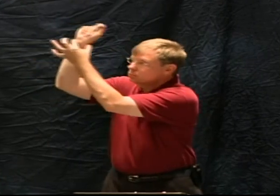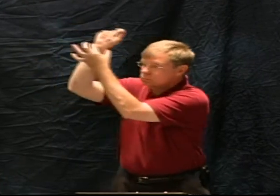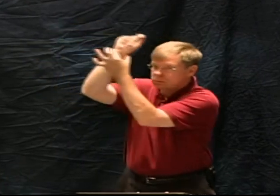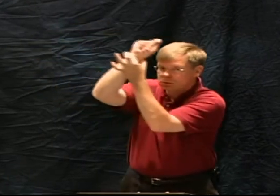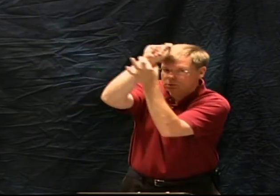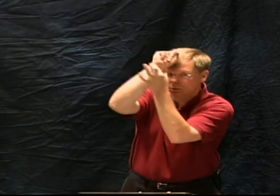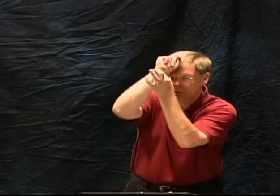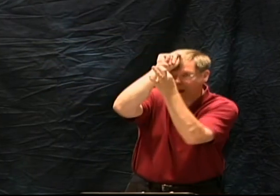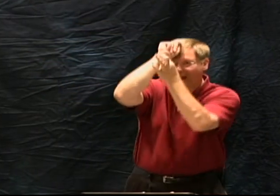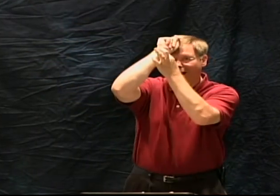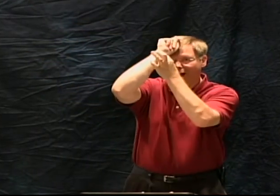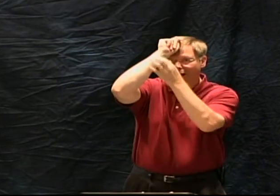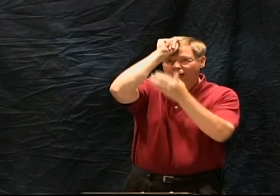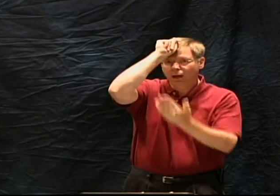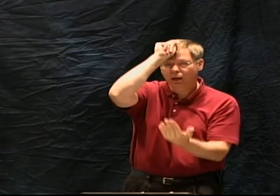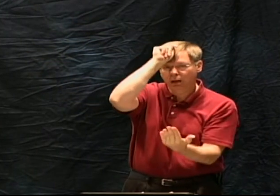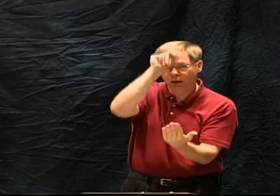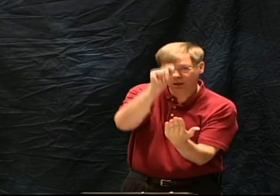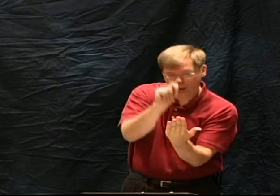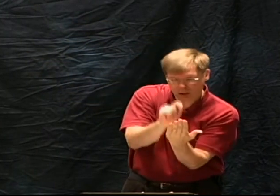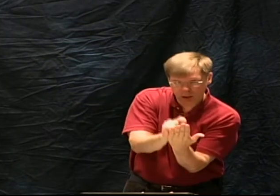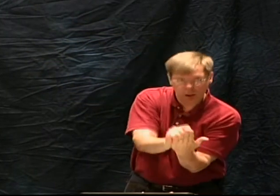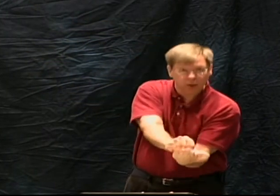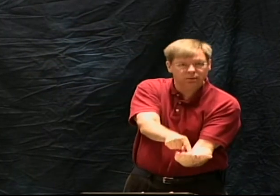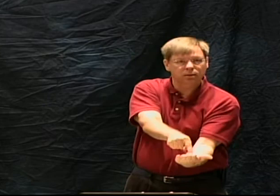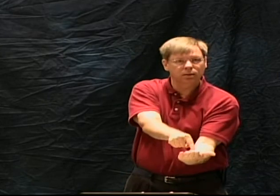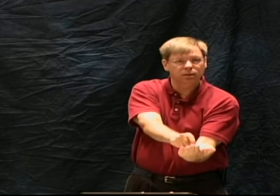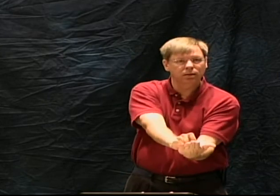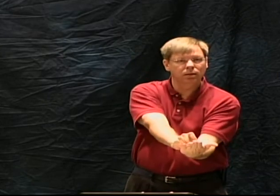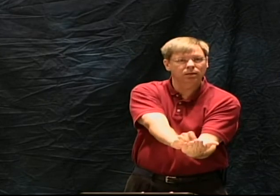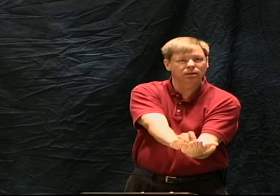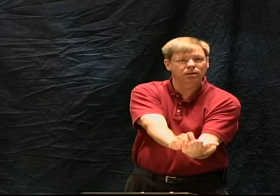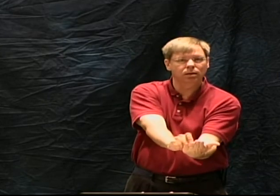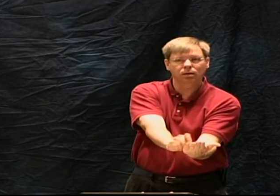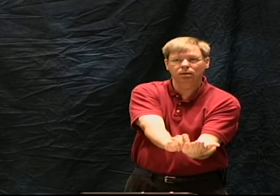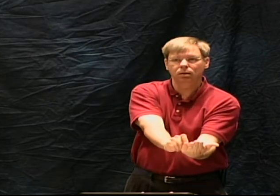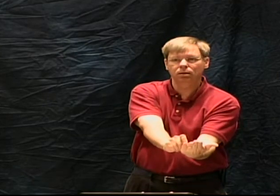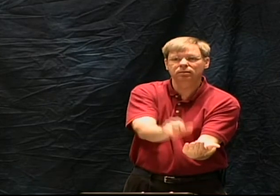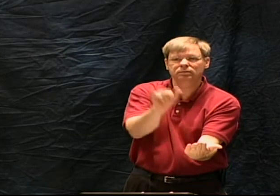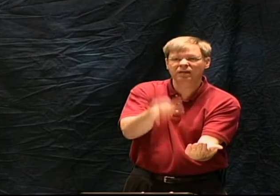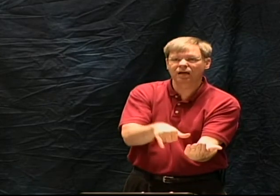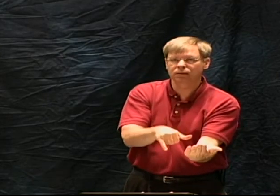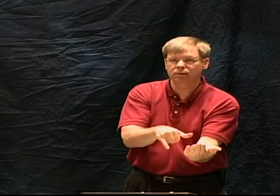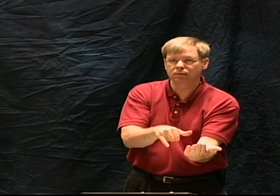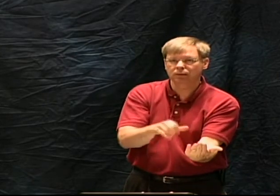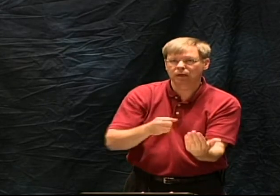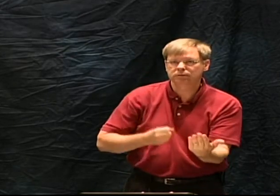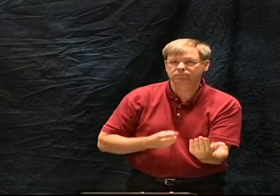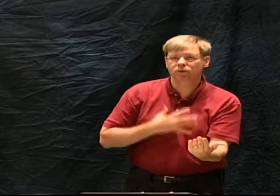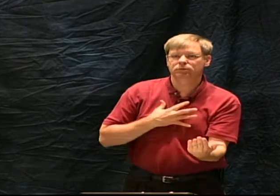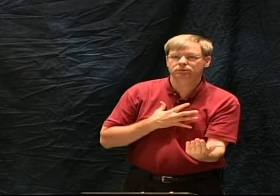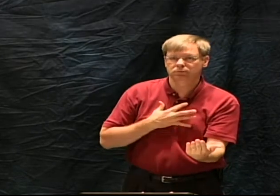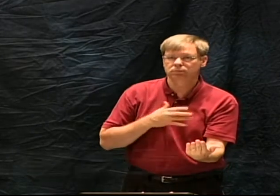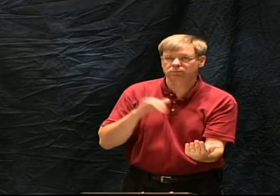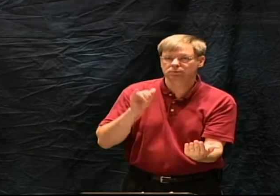has to do with keeping those facts as facts and not with error